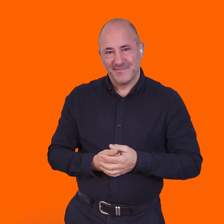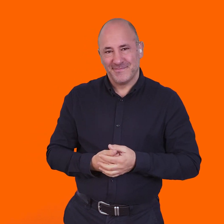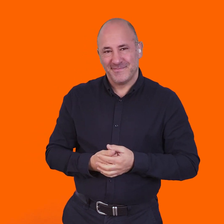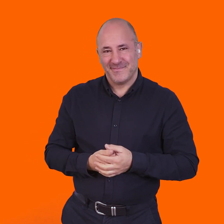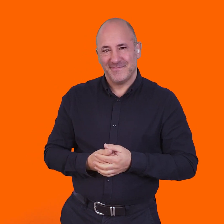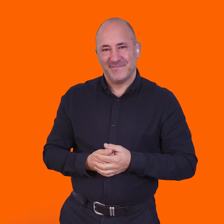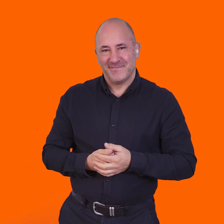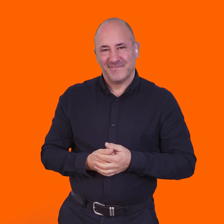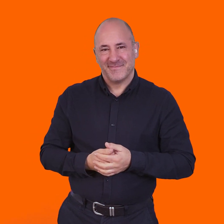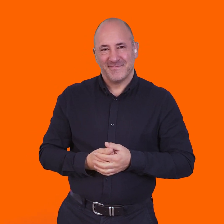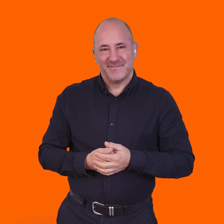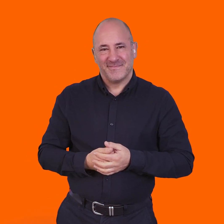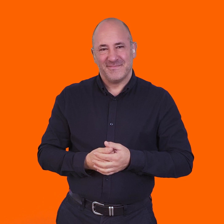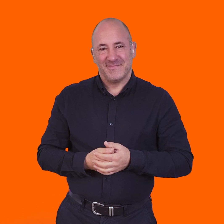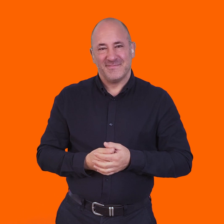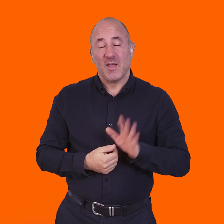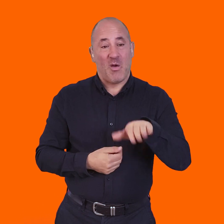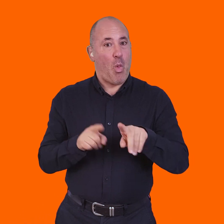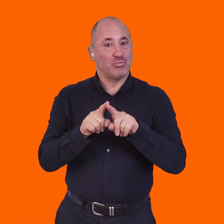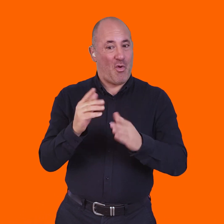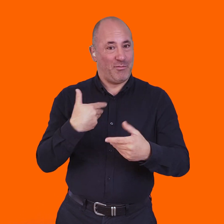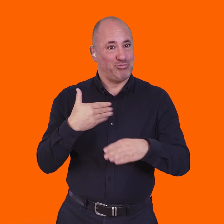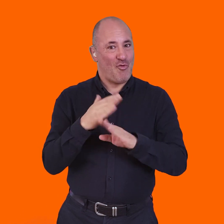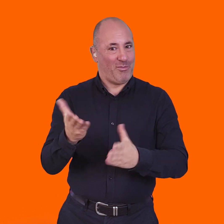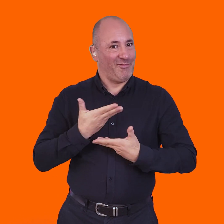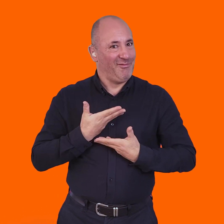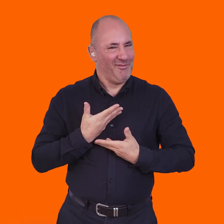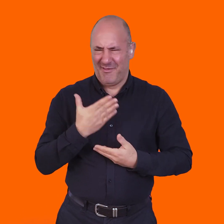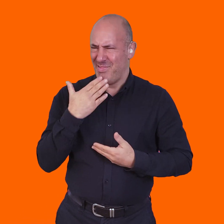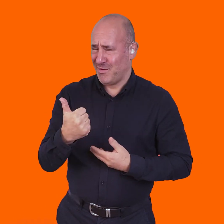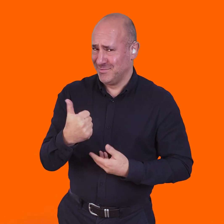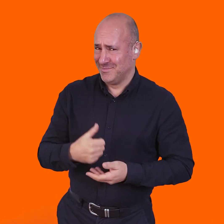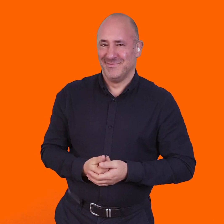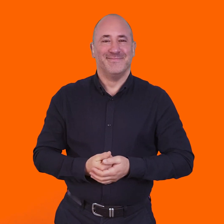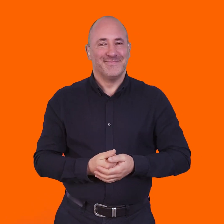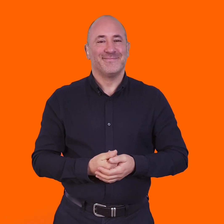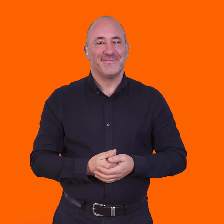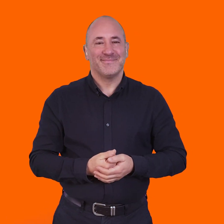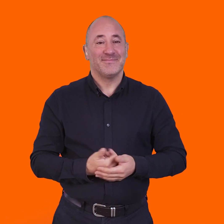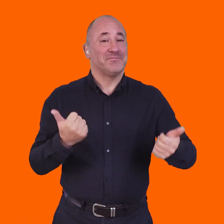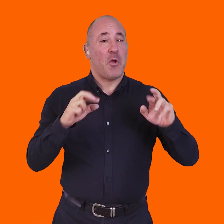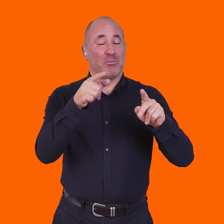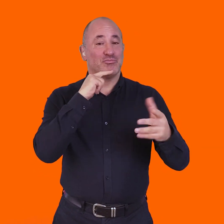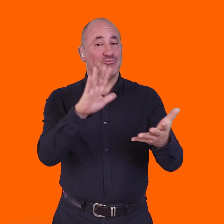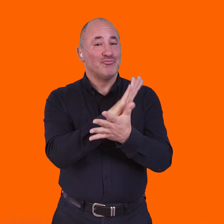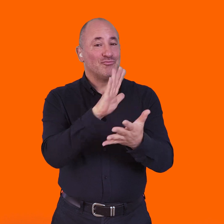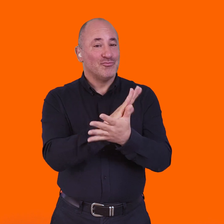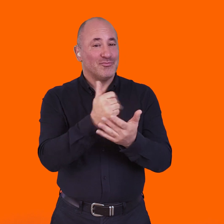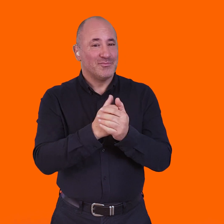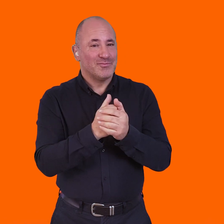compiled, edited and produced this series and also given me a job. Thanks Harry. Okay, well I hope